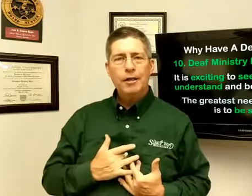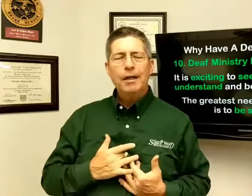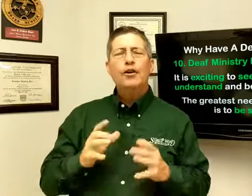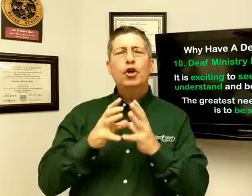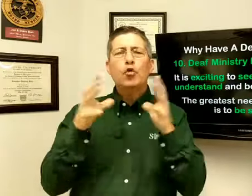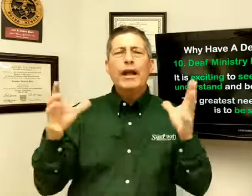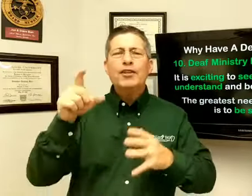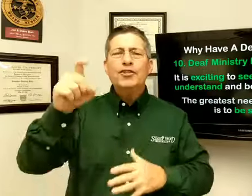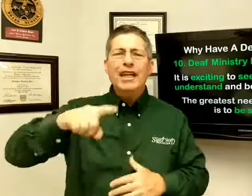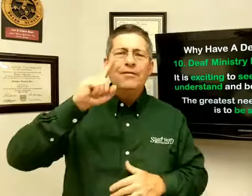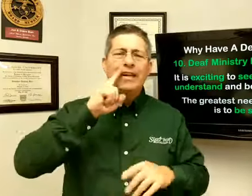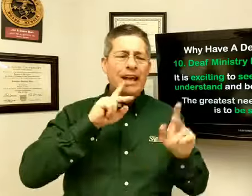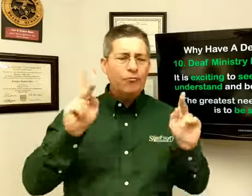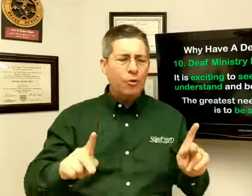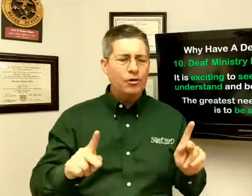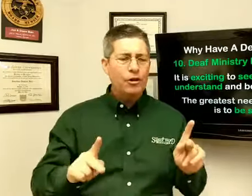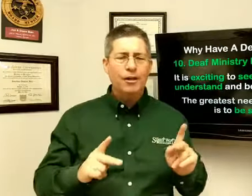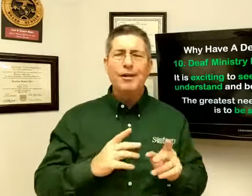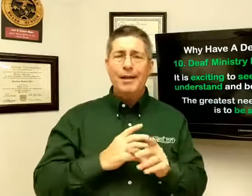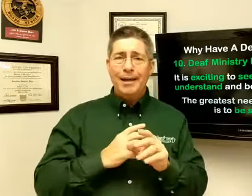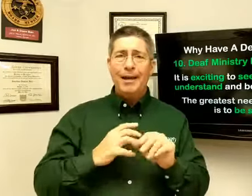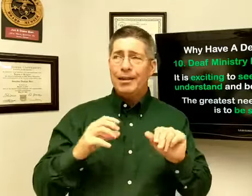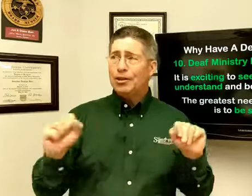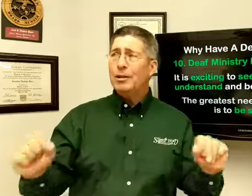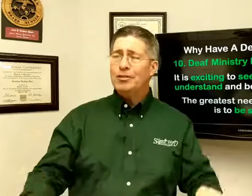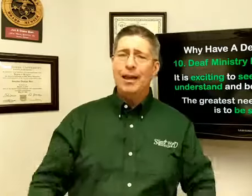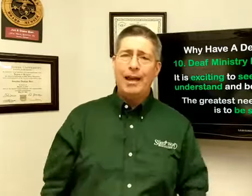The greatest need of a deaf person is to be saved.